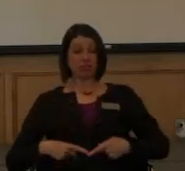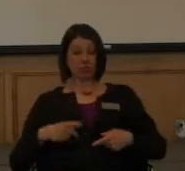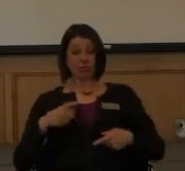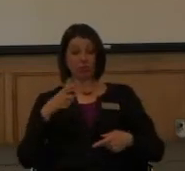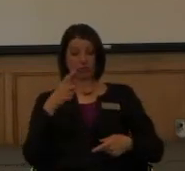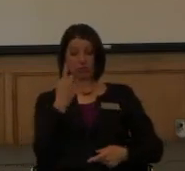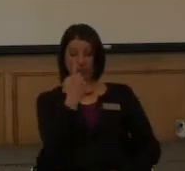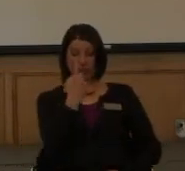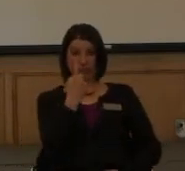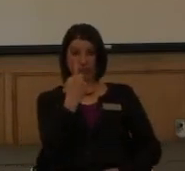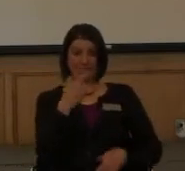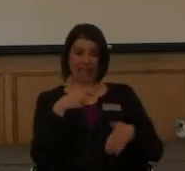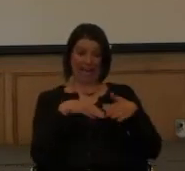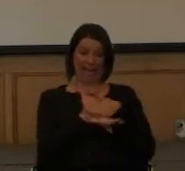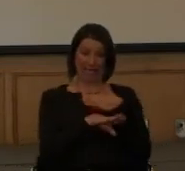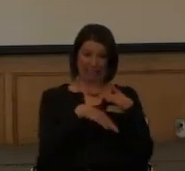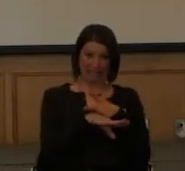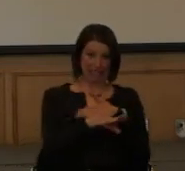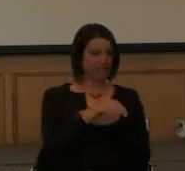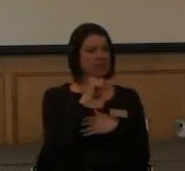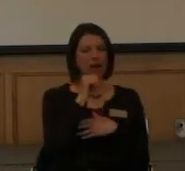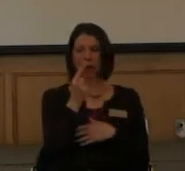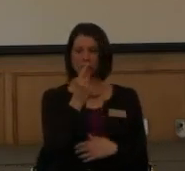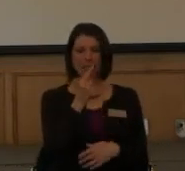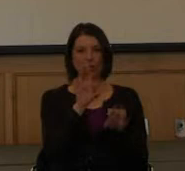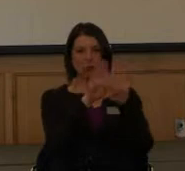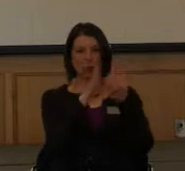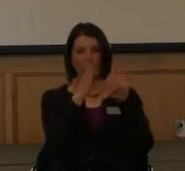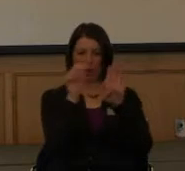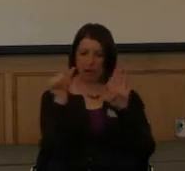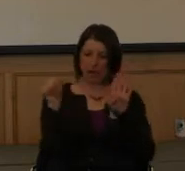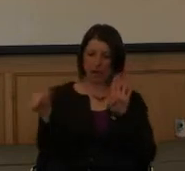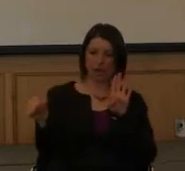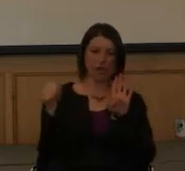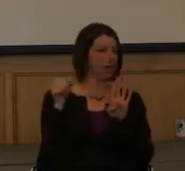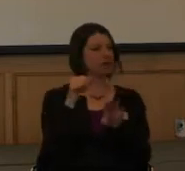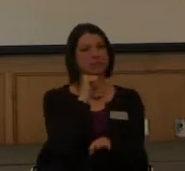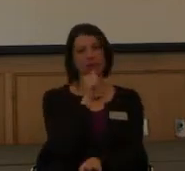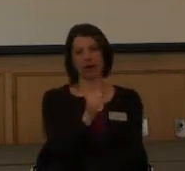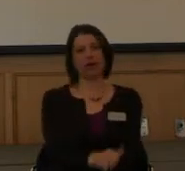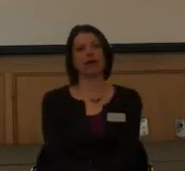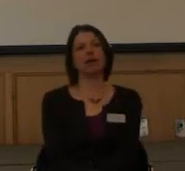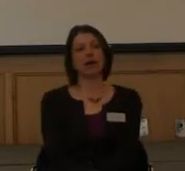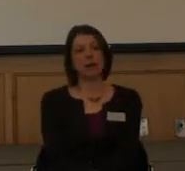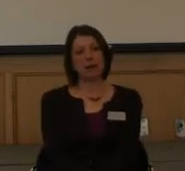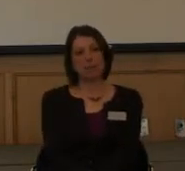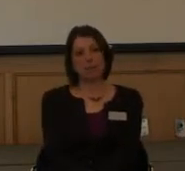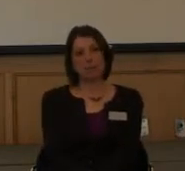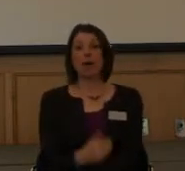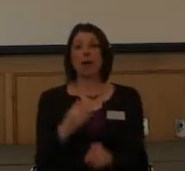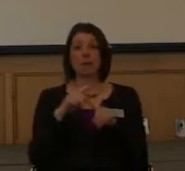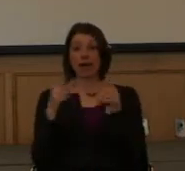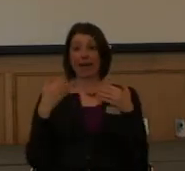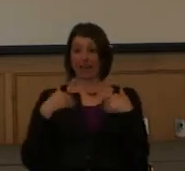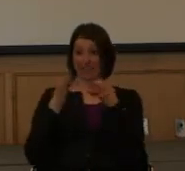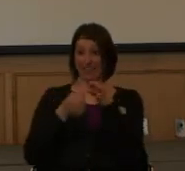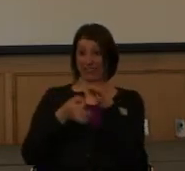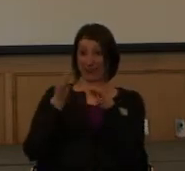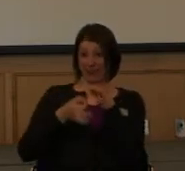Not just, you know, the buttons on the door or, you know, having an interpreter.